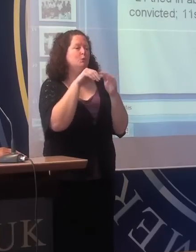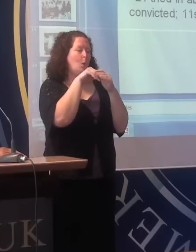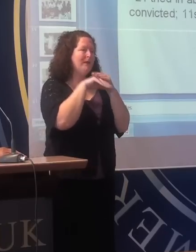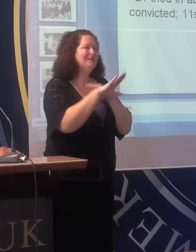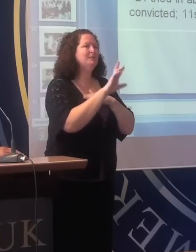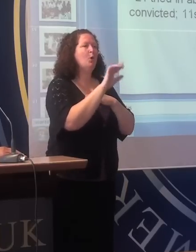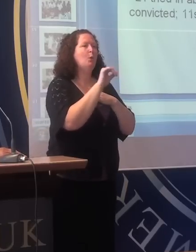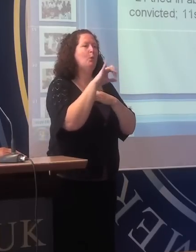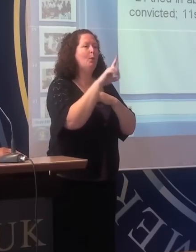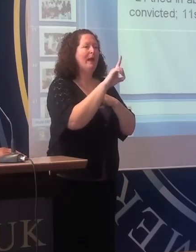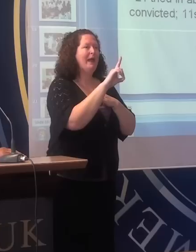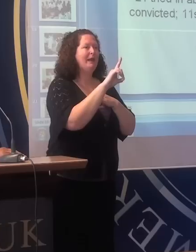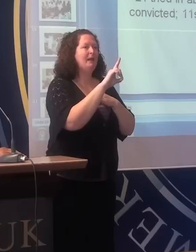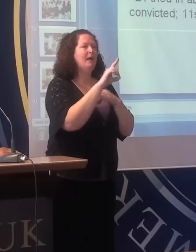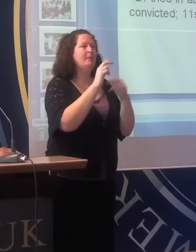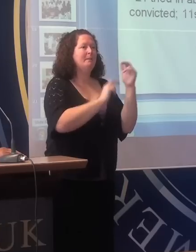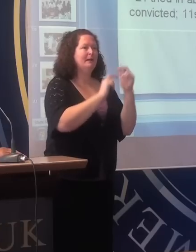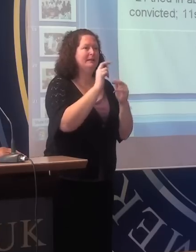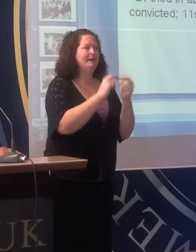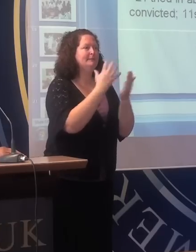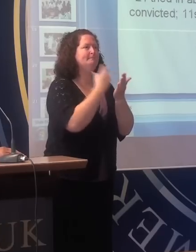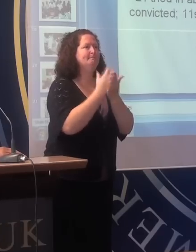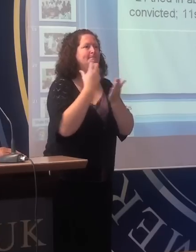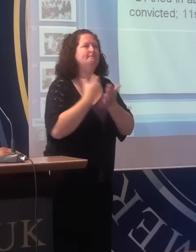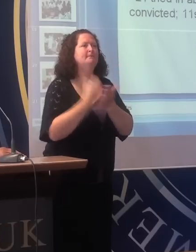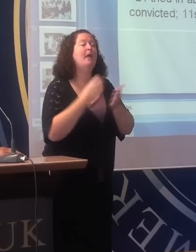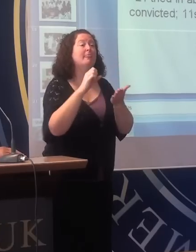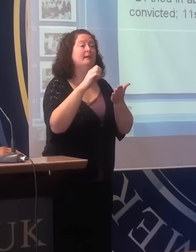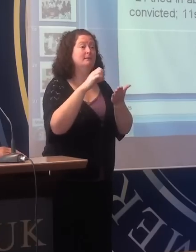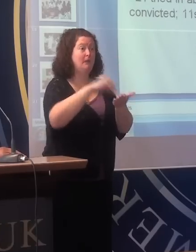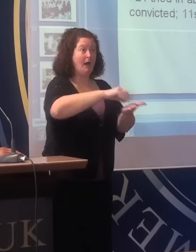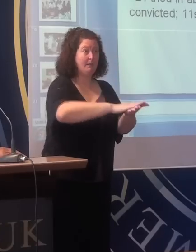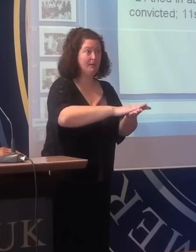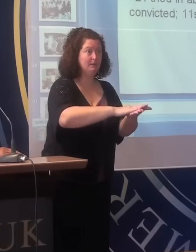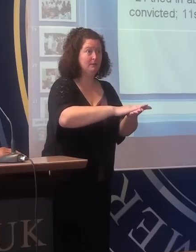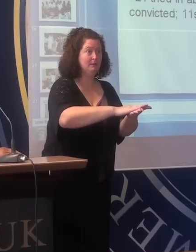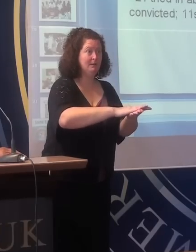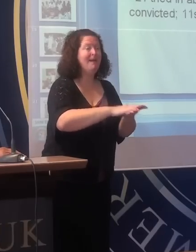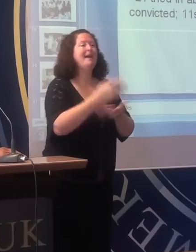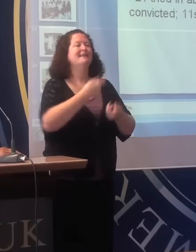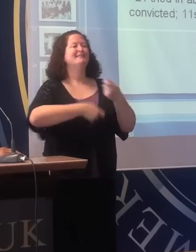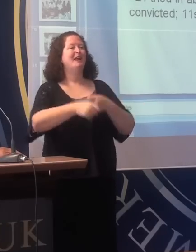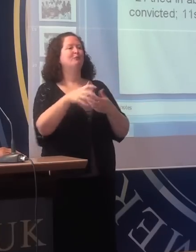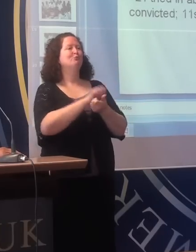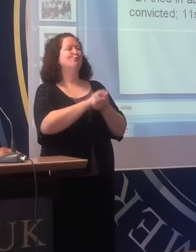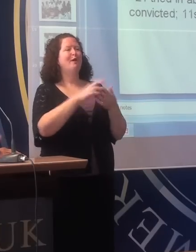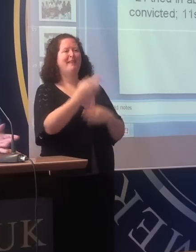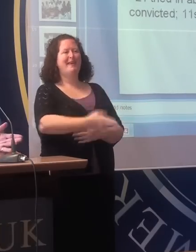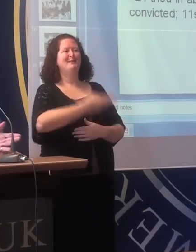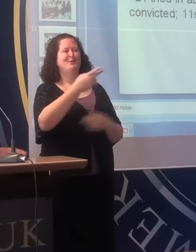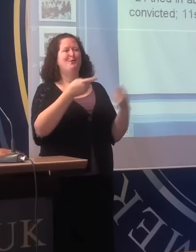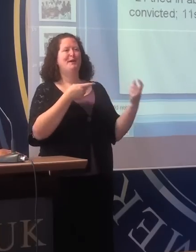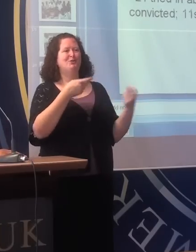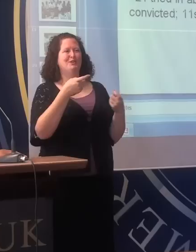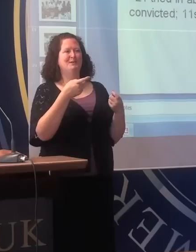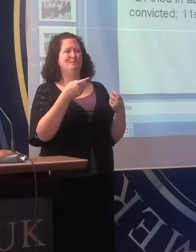of documents than it was to destroy the history of the regime. And